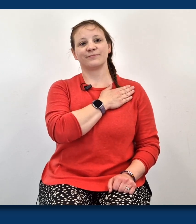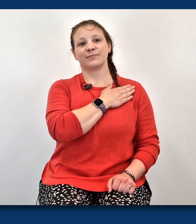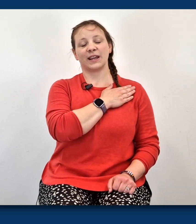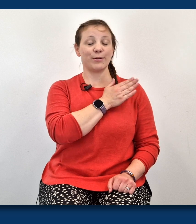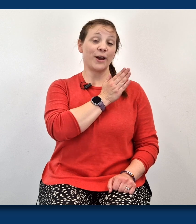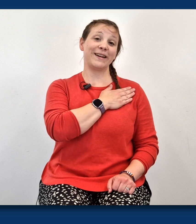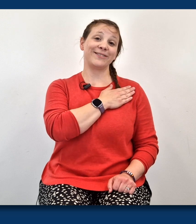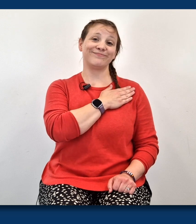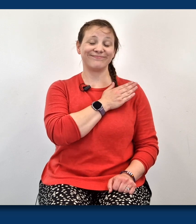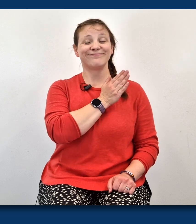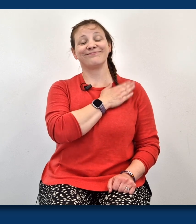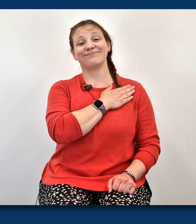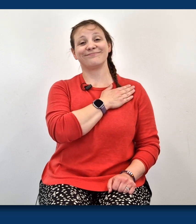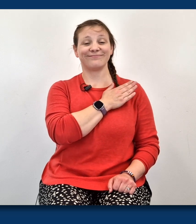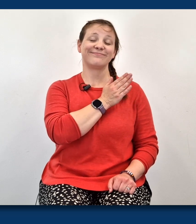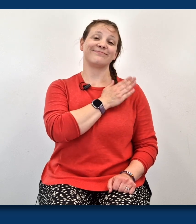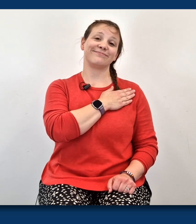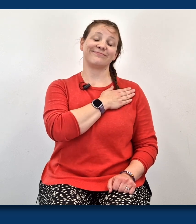Keep going.